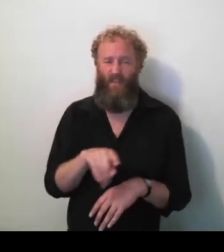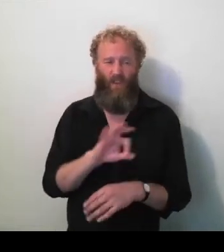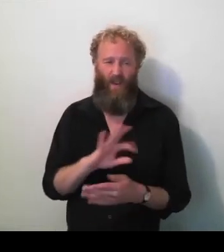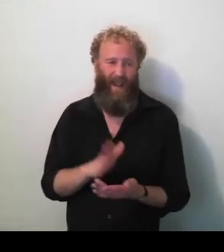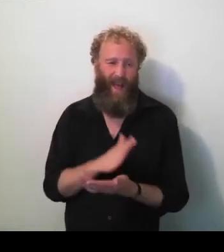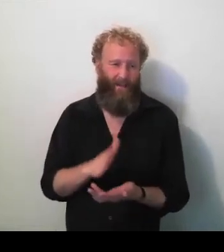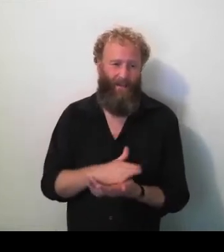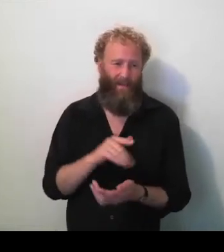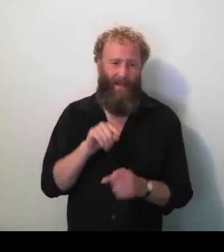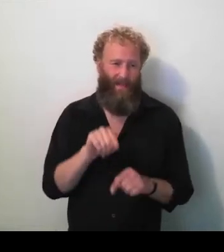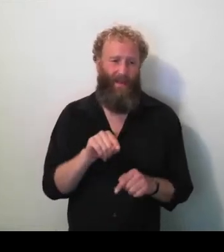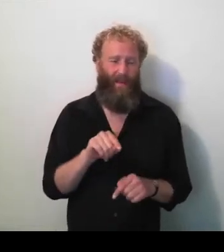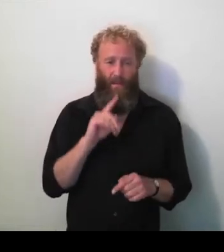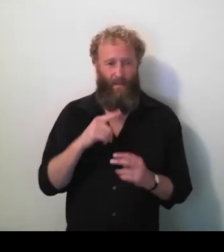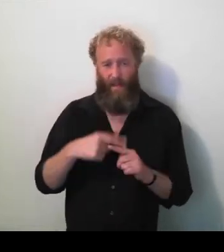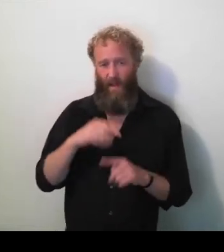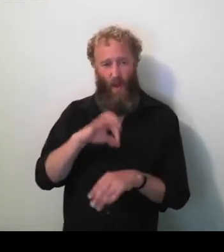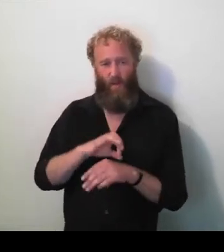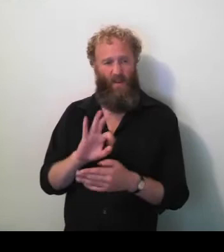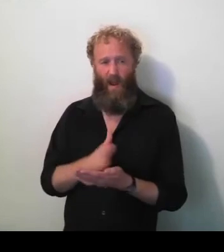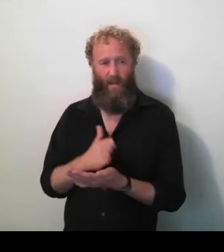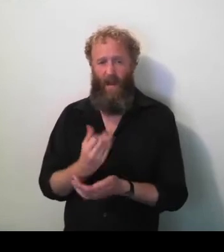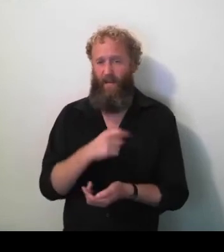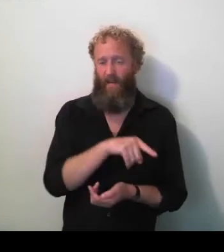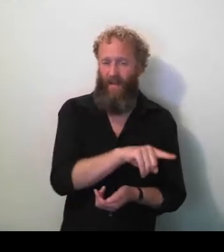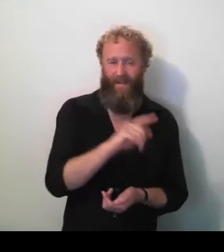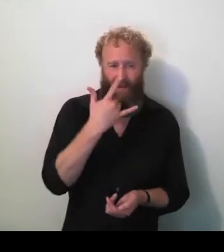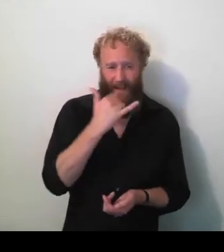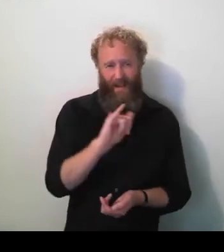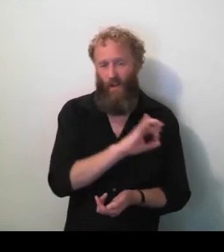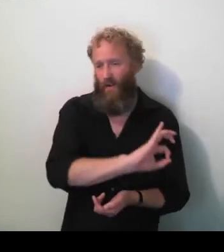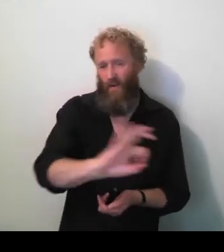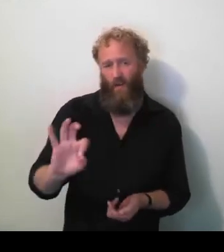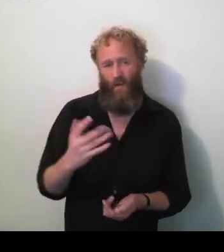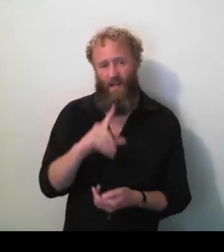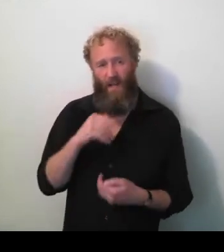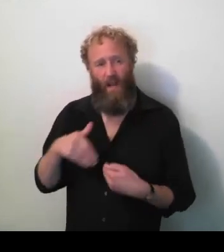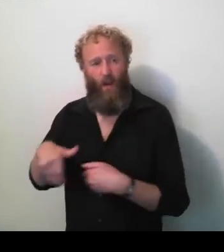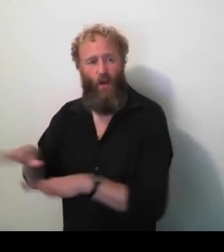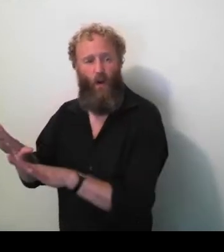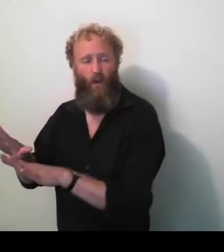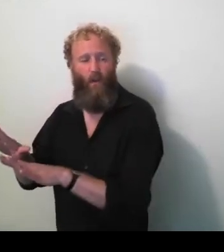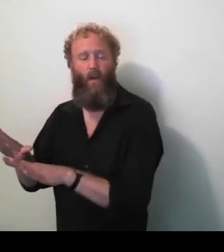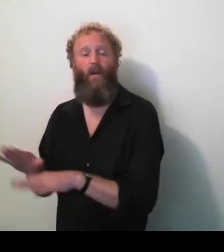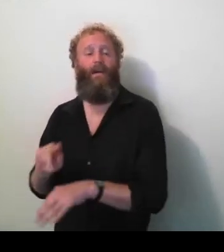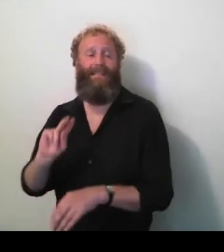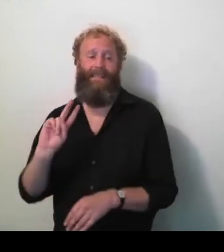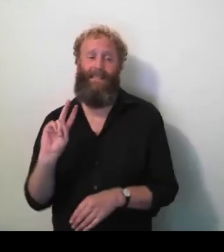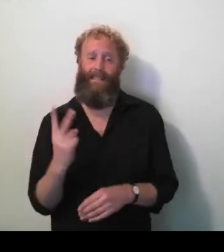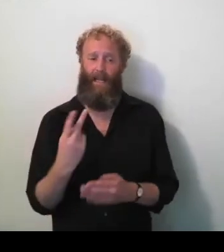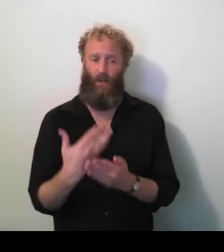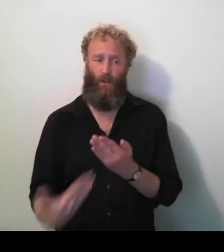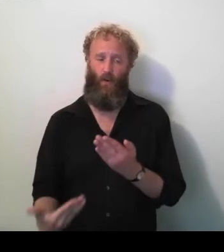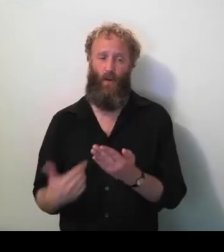because there wasn't somewhere for her to go. The second is the case of a man who has very